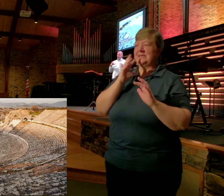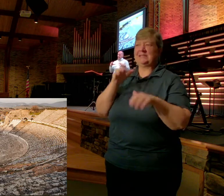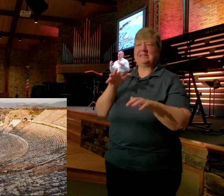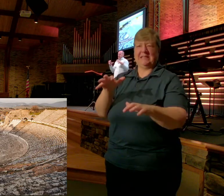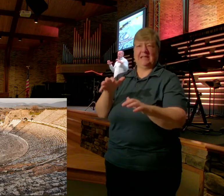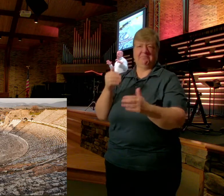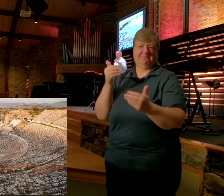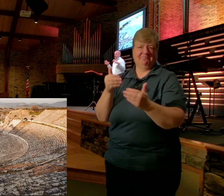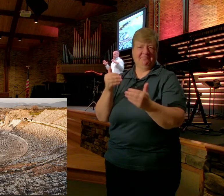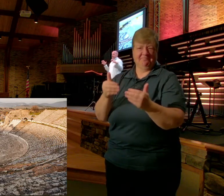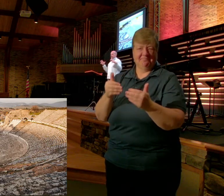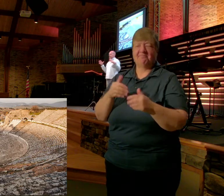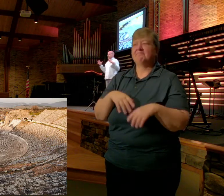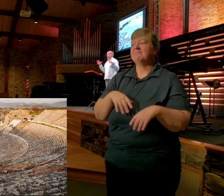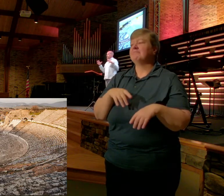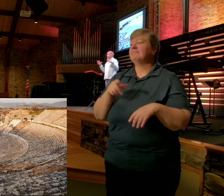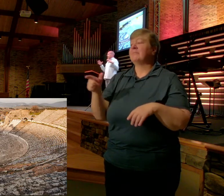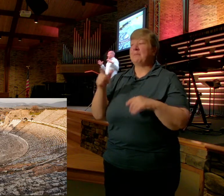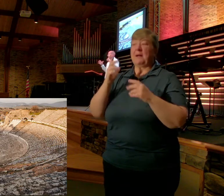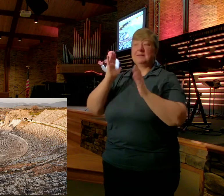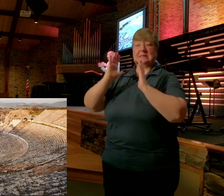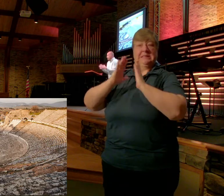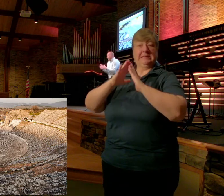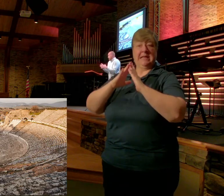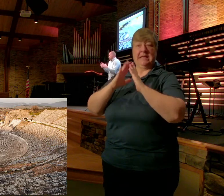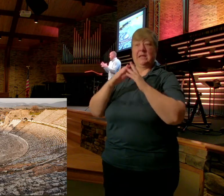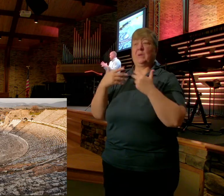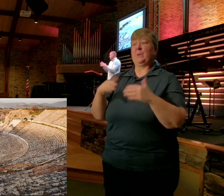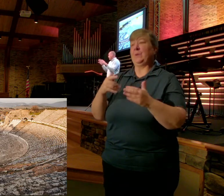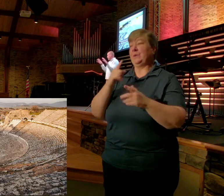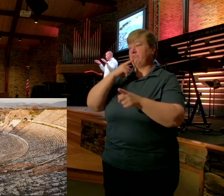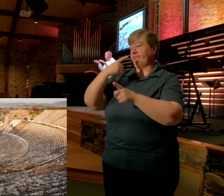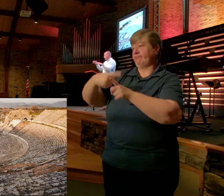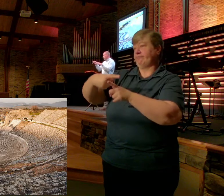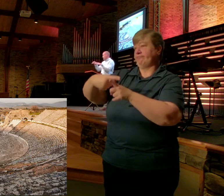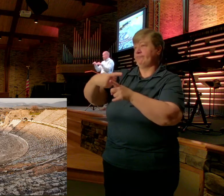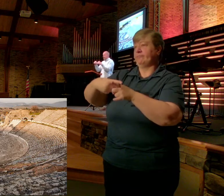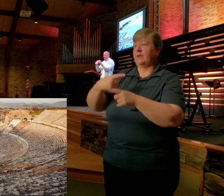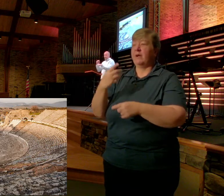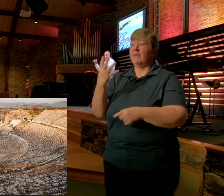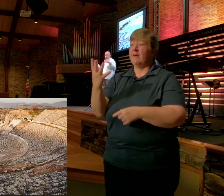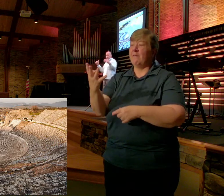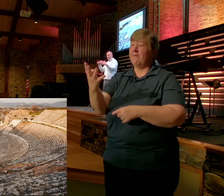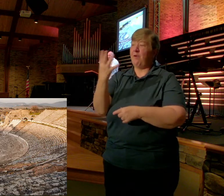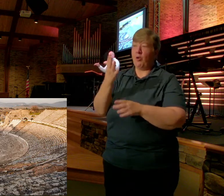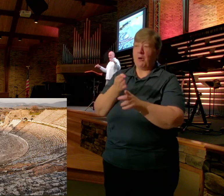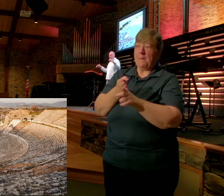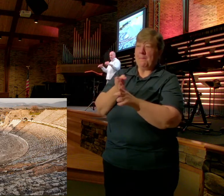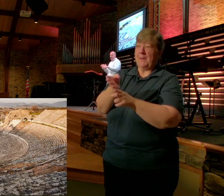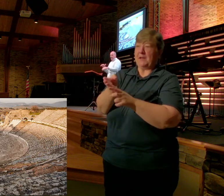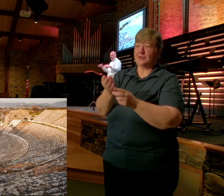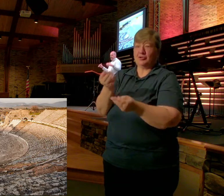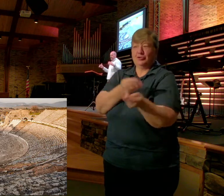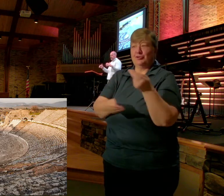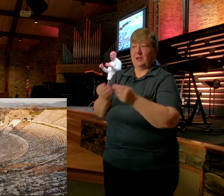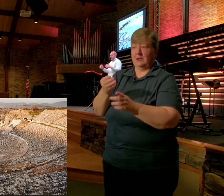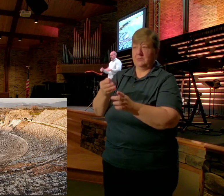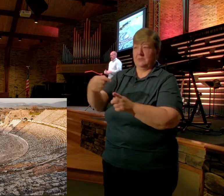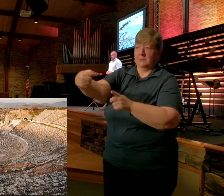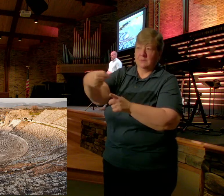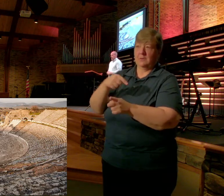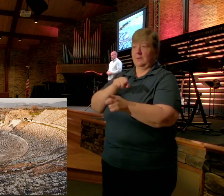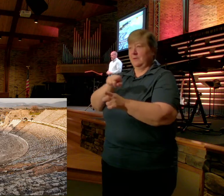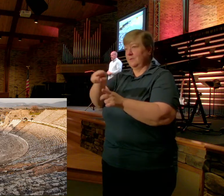was also This city was a major intersection Four major trade routes So people were always coming and going